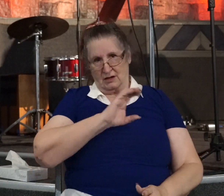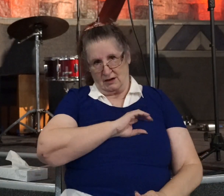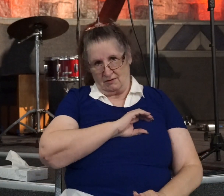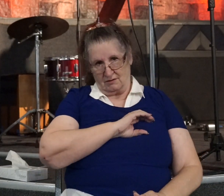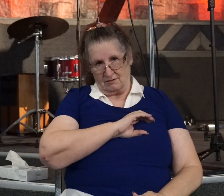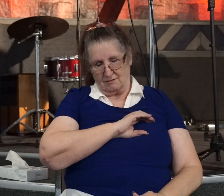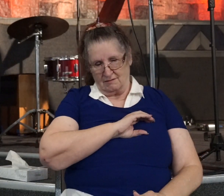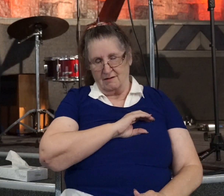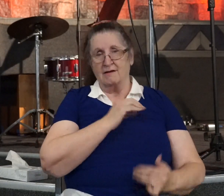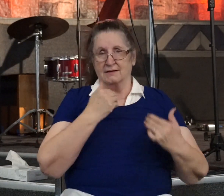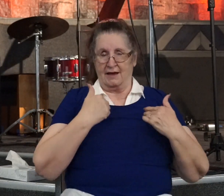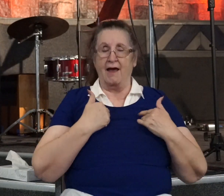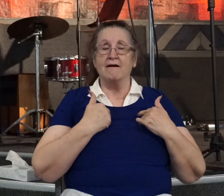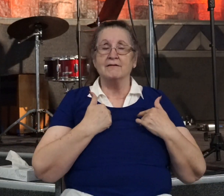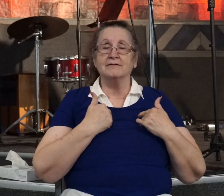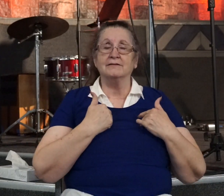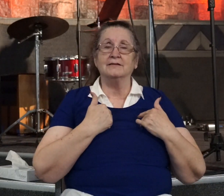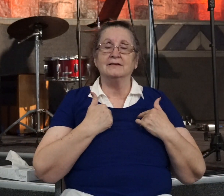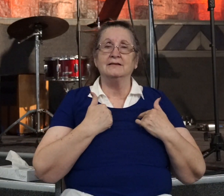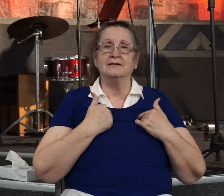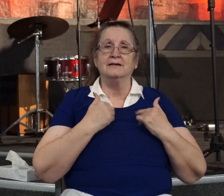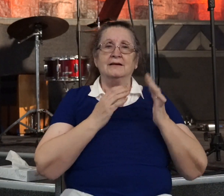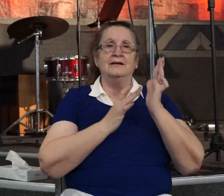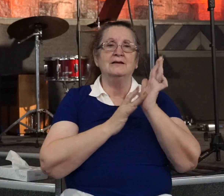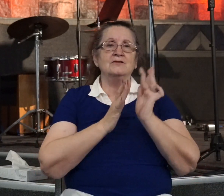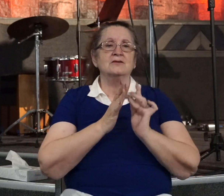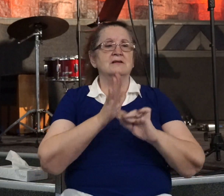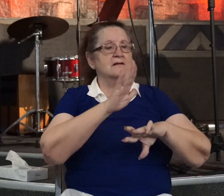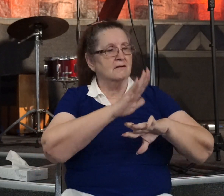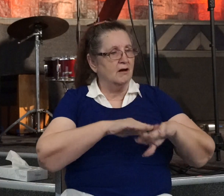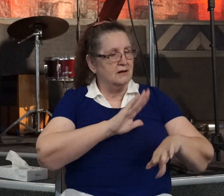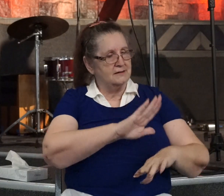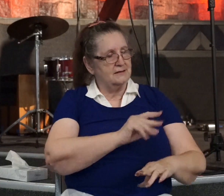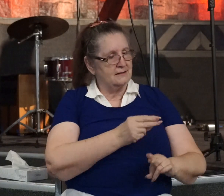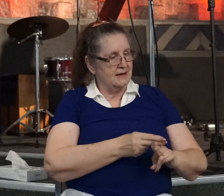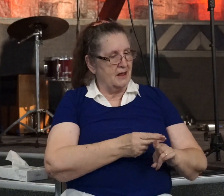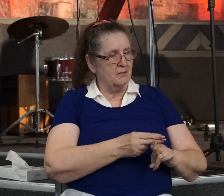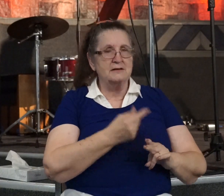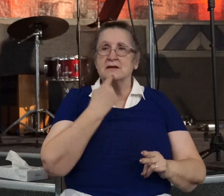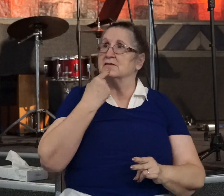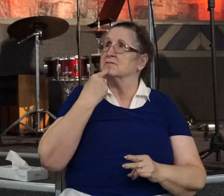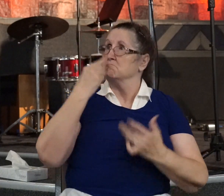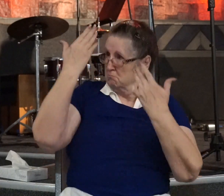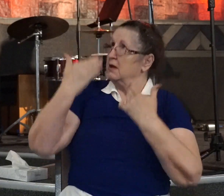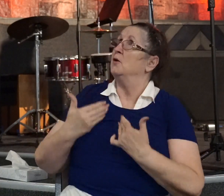possess. Jesus calls his name, and he says, Here I am, Lord.